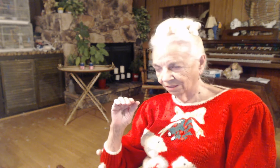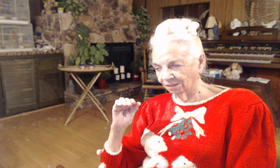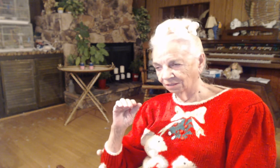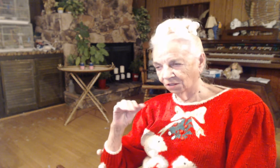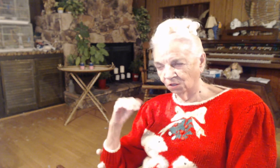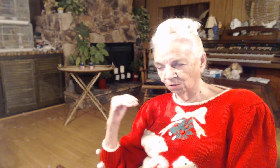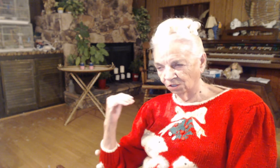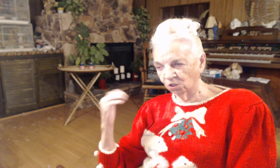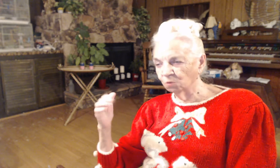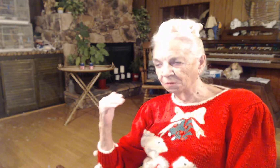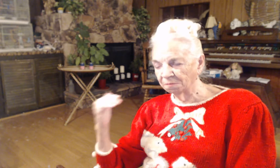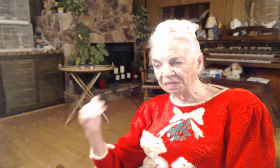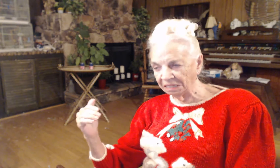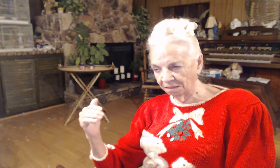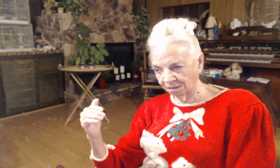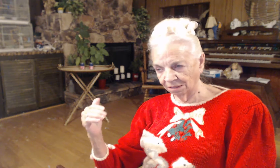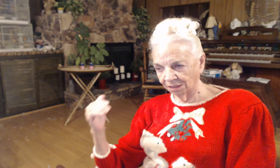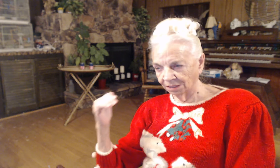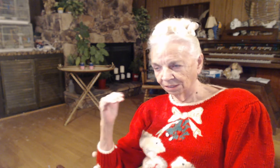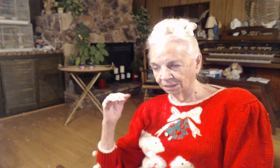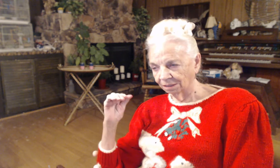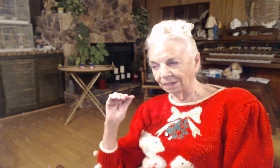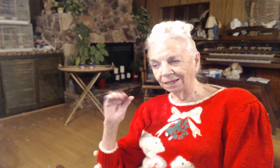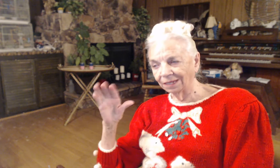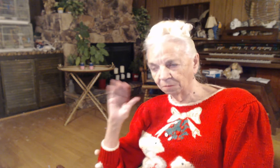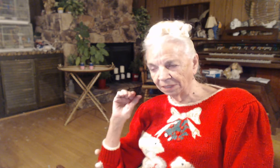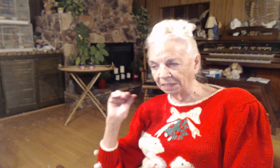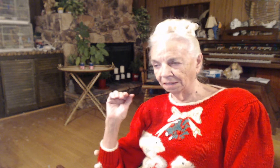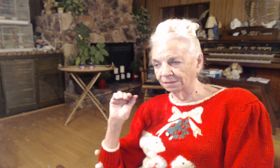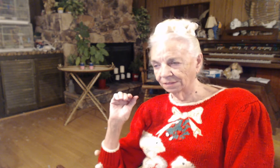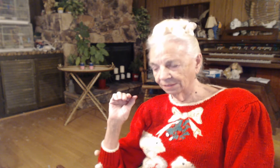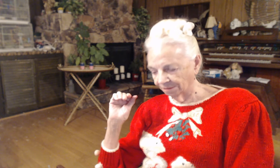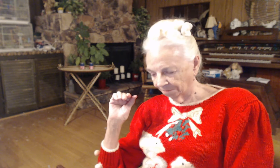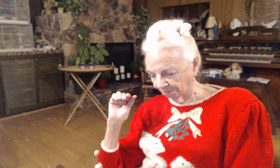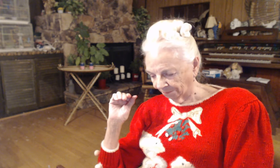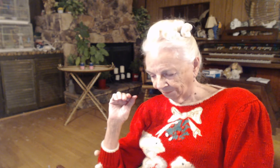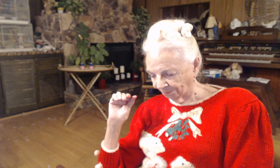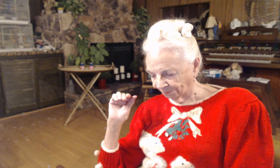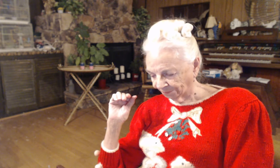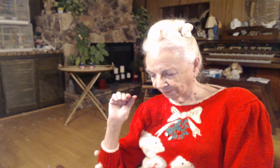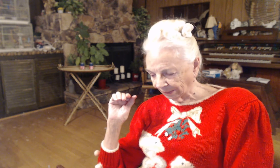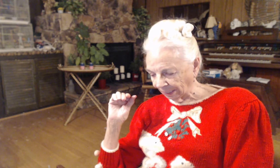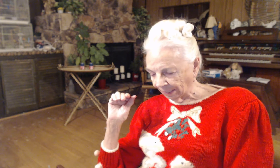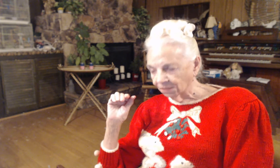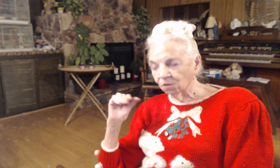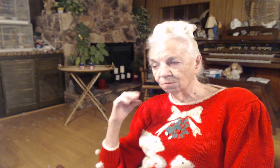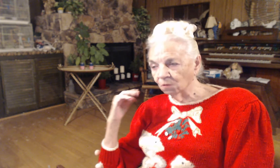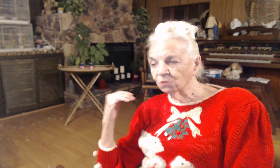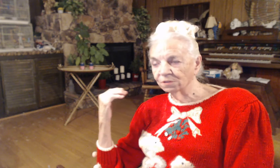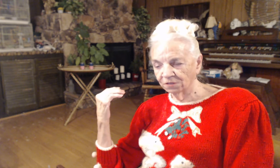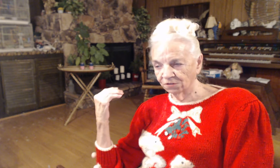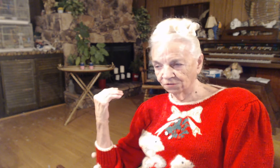You're a human being like anybody else. So most of us just,